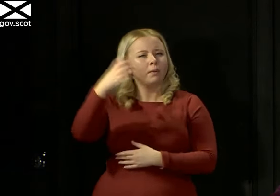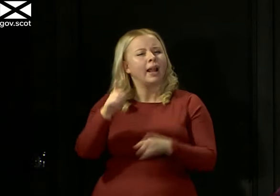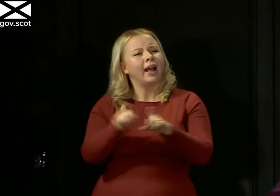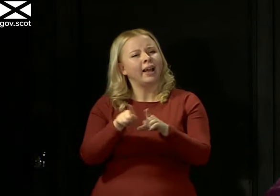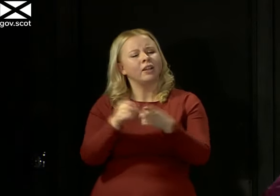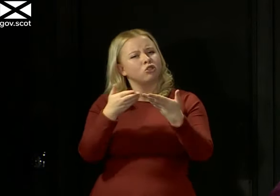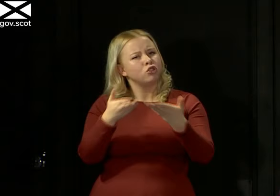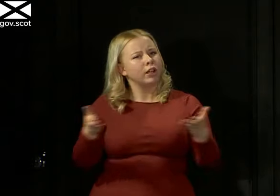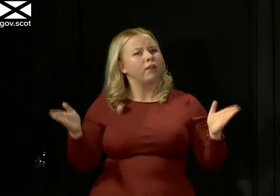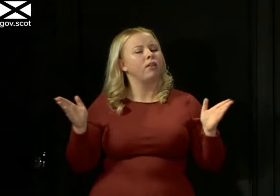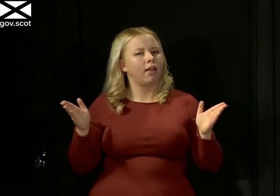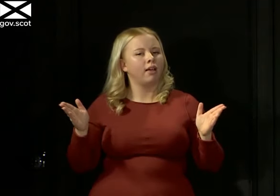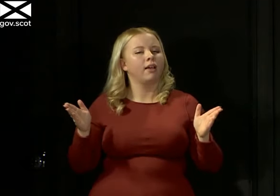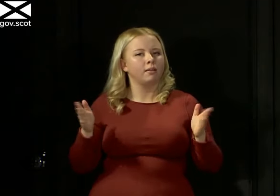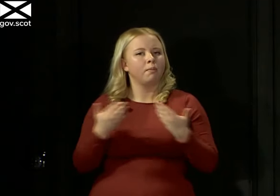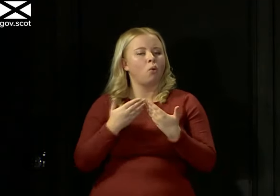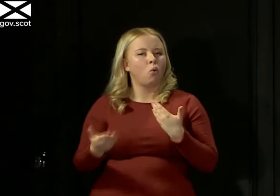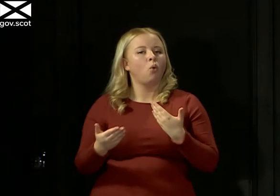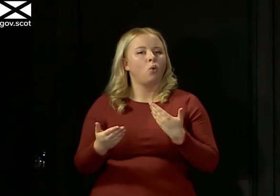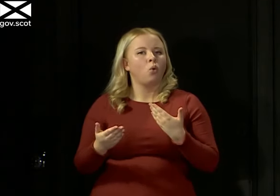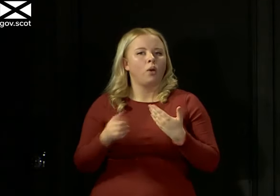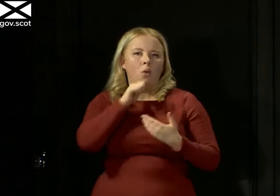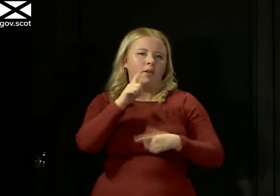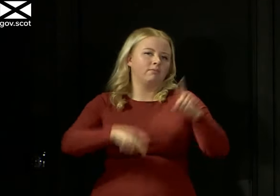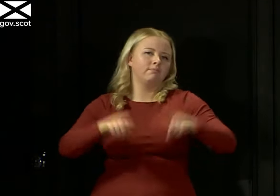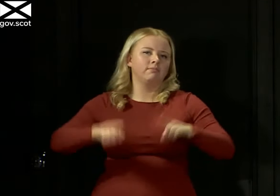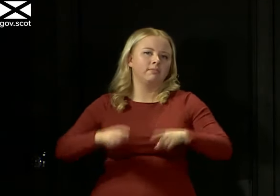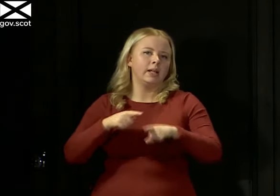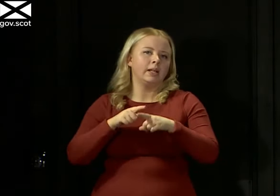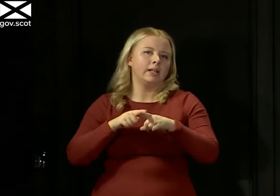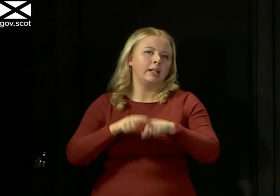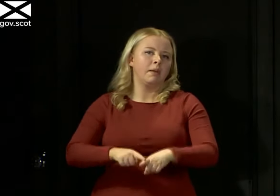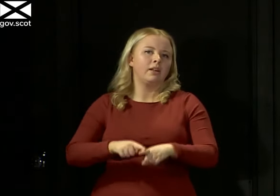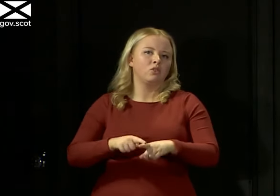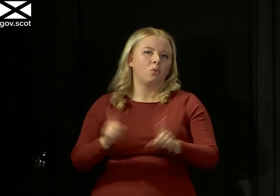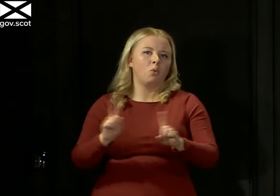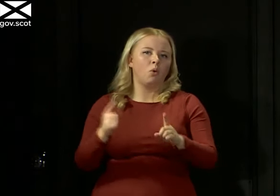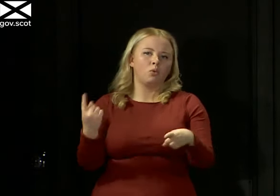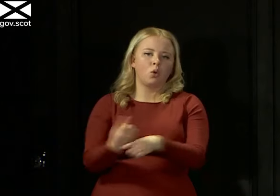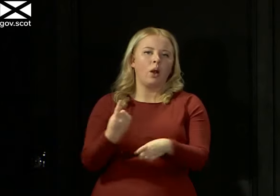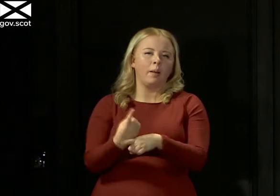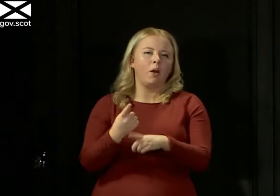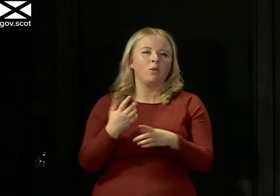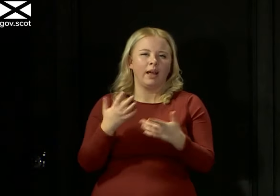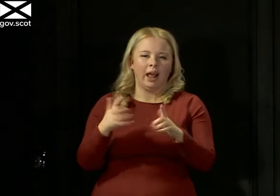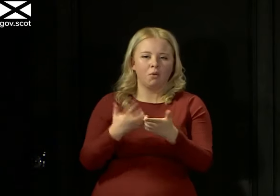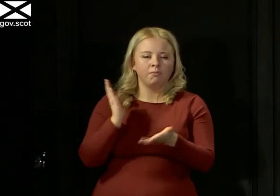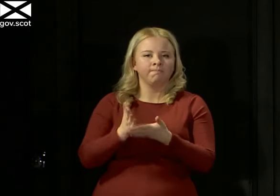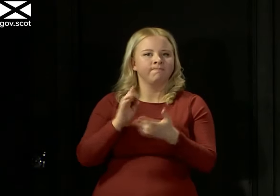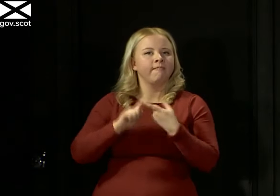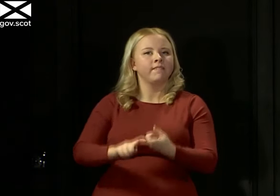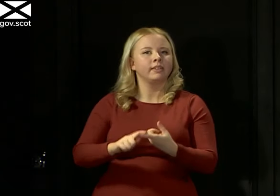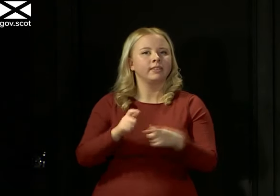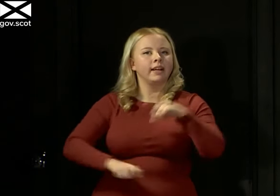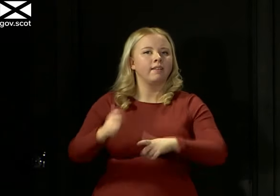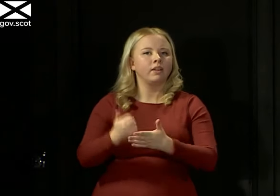to generalise a little bit, you know, and this will vary depending on the nature of the issue we're talking about and how certain the scientific advice